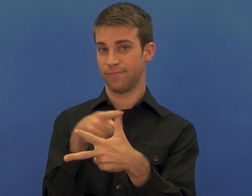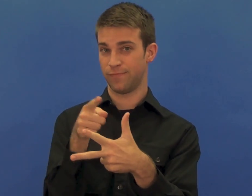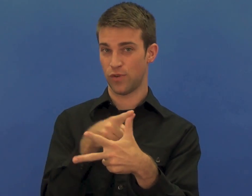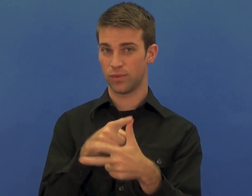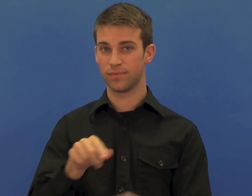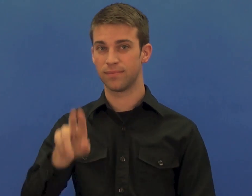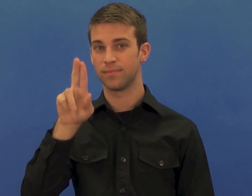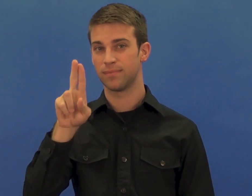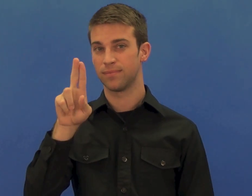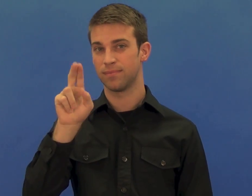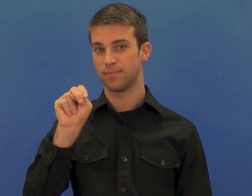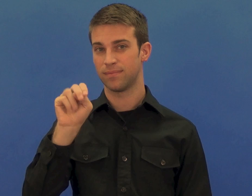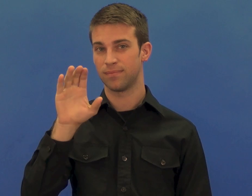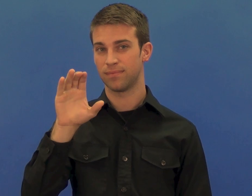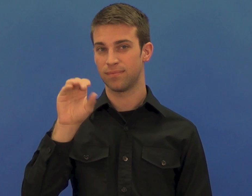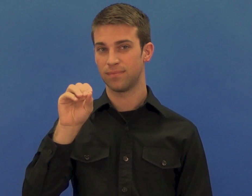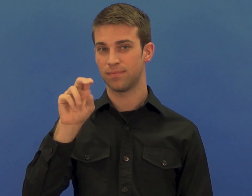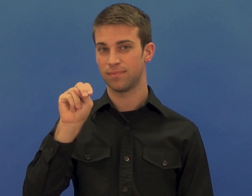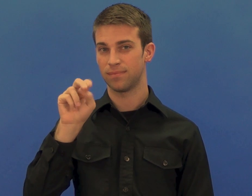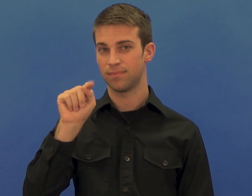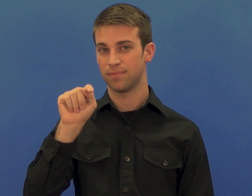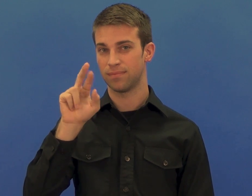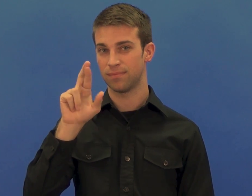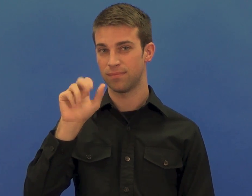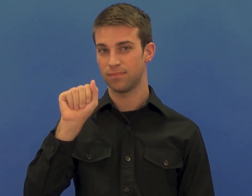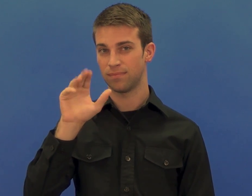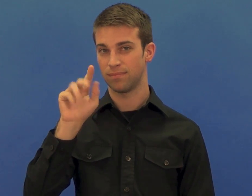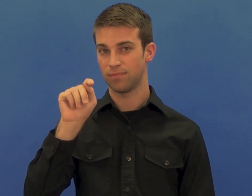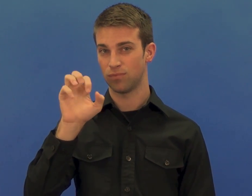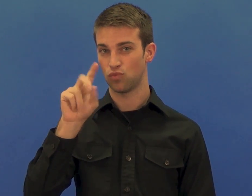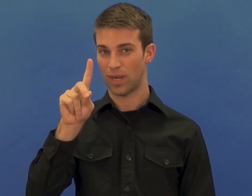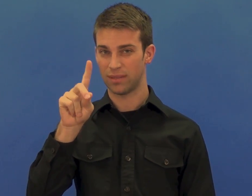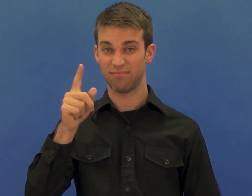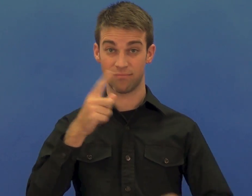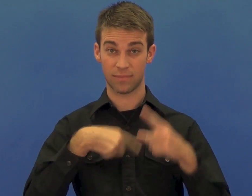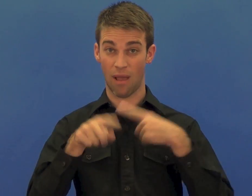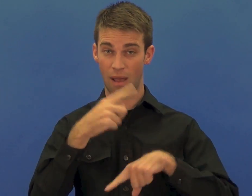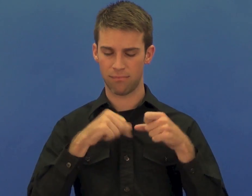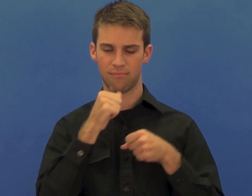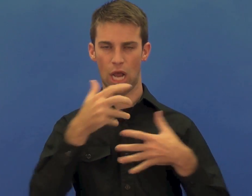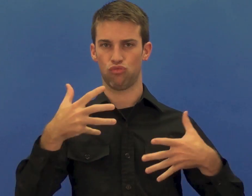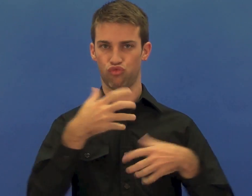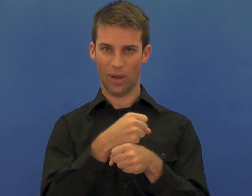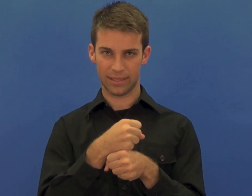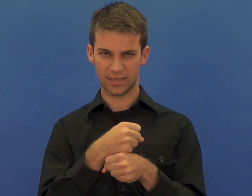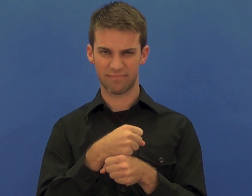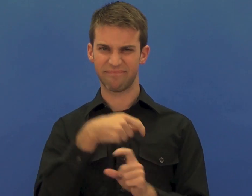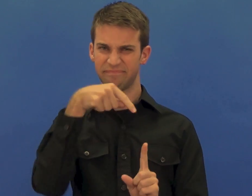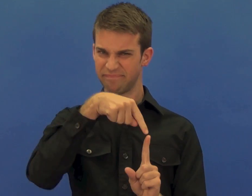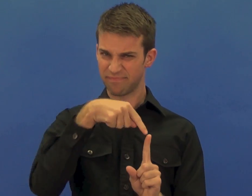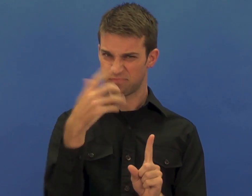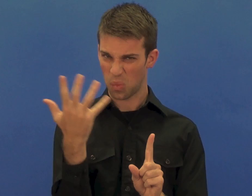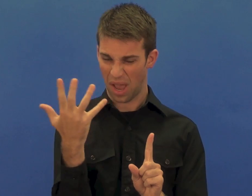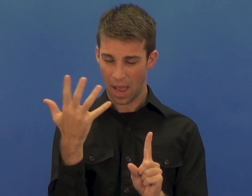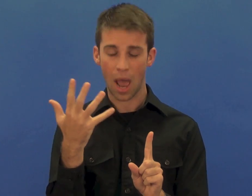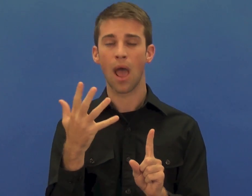The first being uncontracted Braille signed, not contracted Braille In